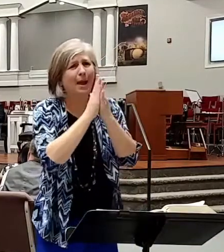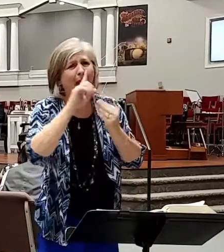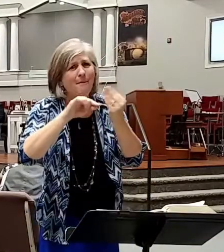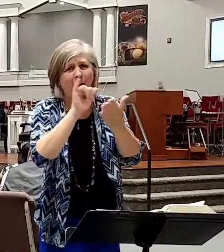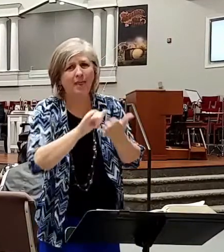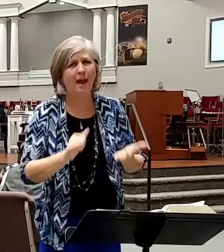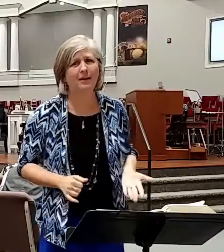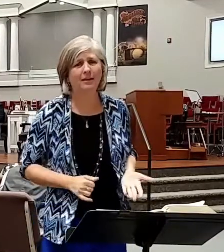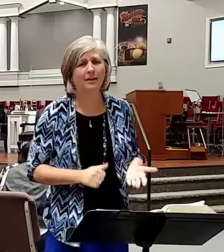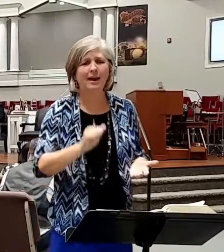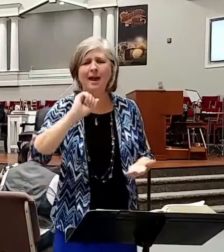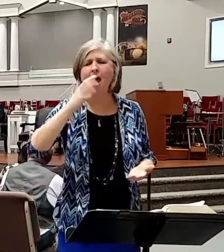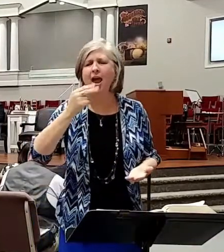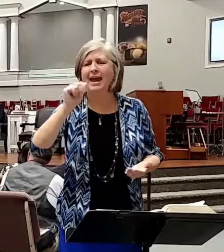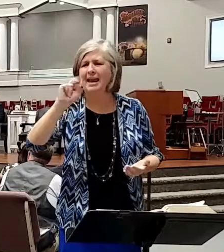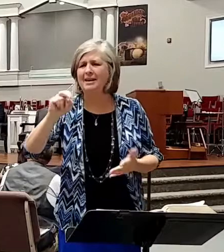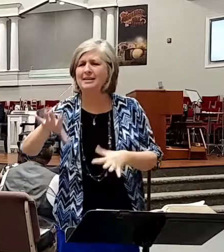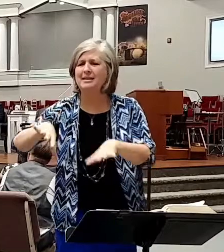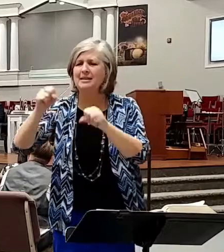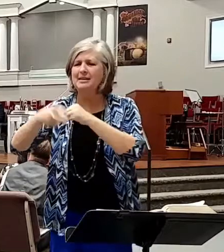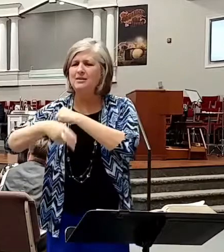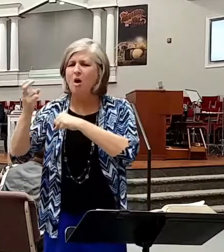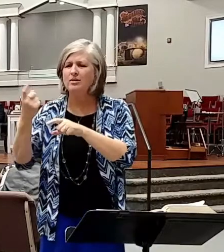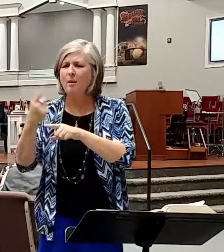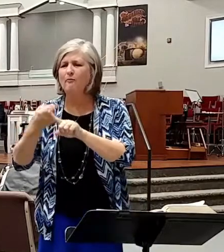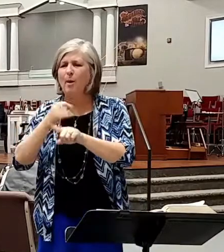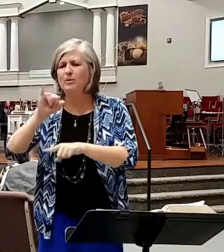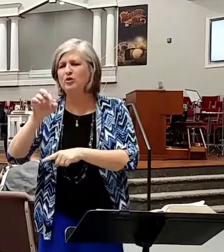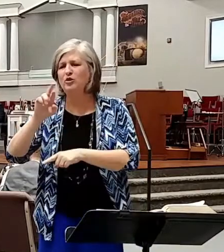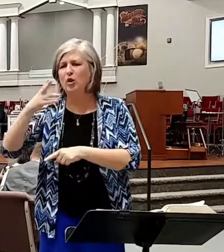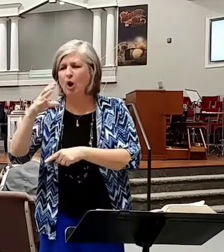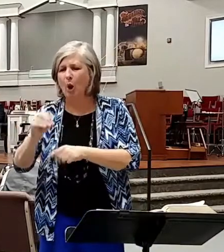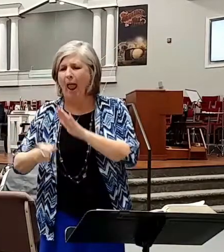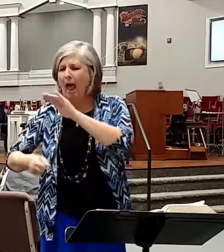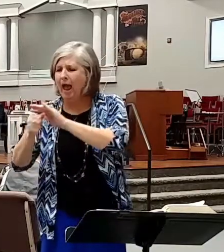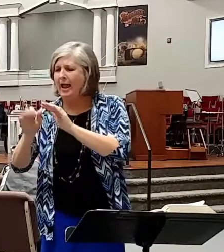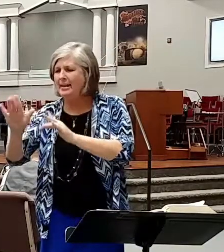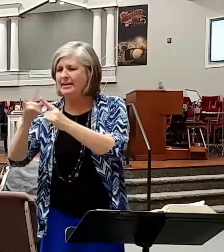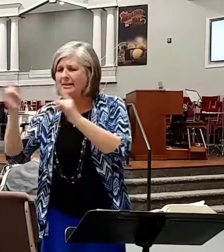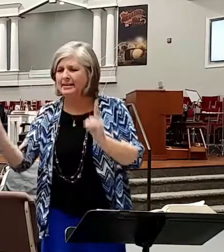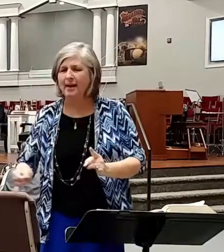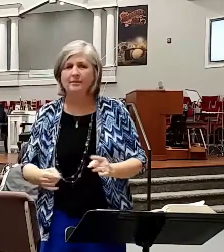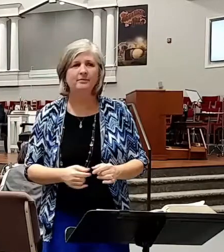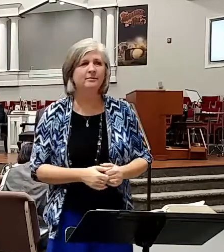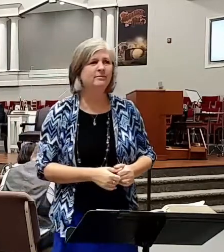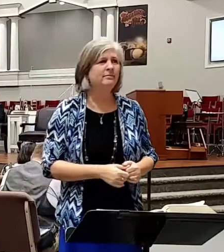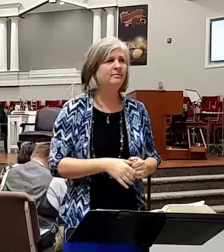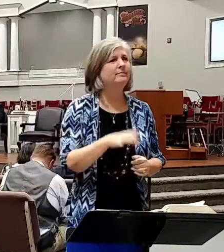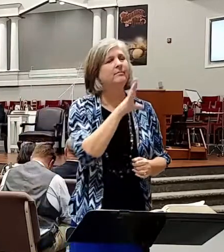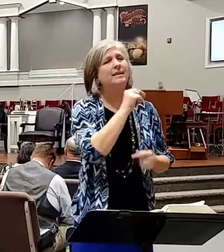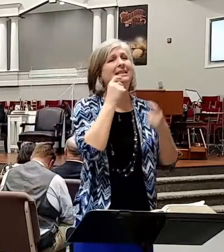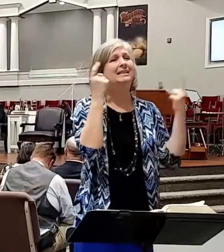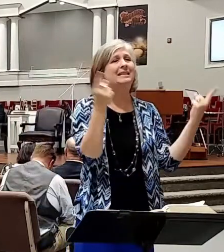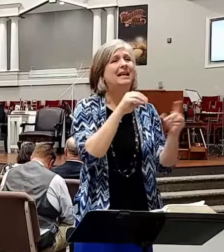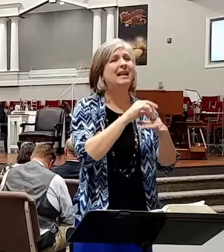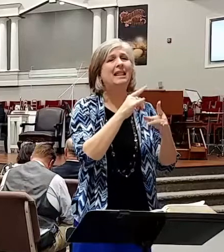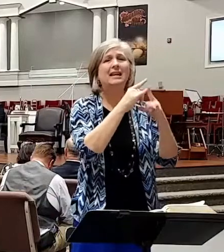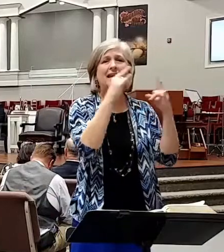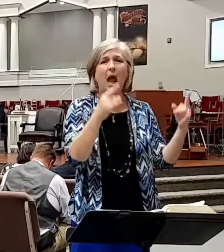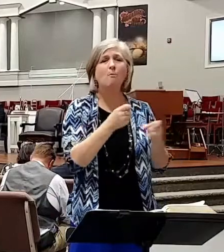Achan takes something from Jericho and he's hinted in his tent and the sin the sin of the camp caused a great defeat